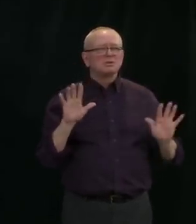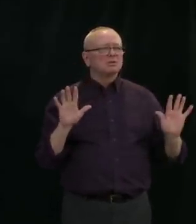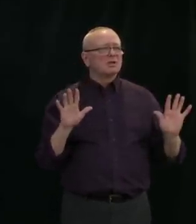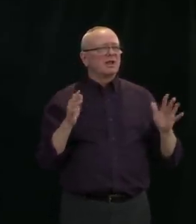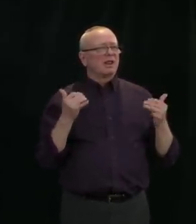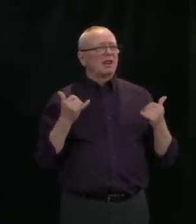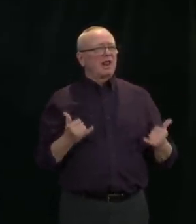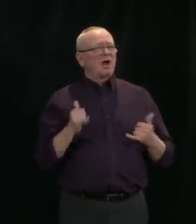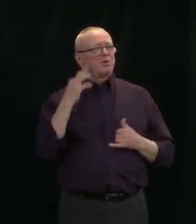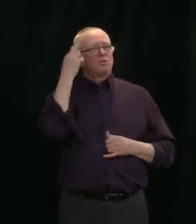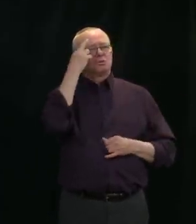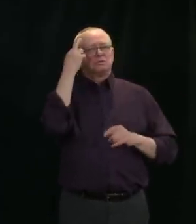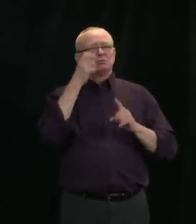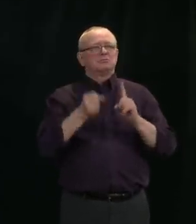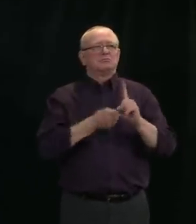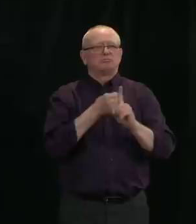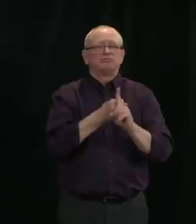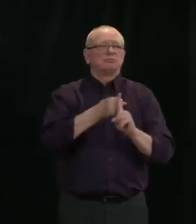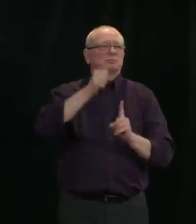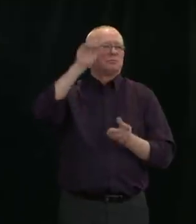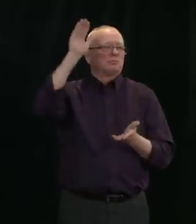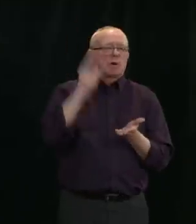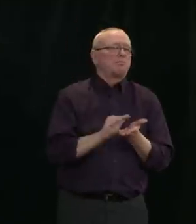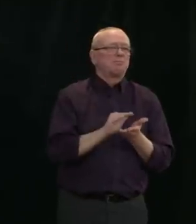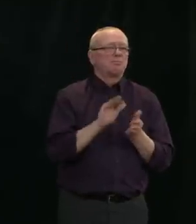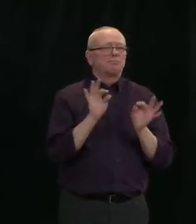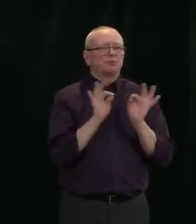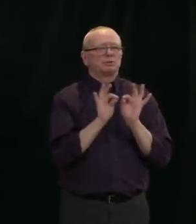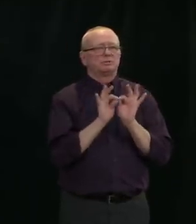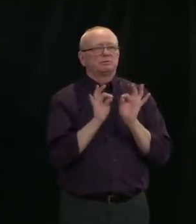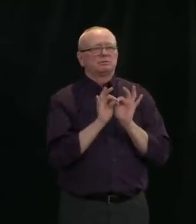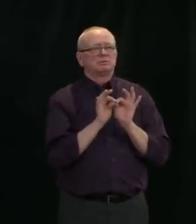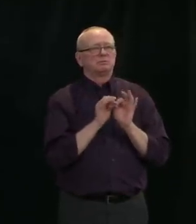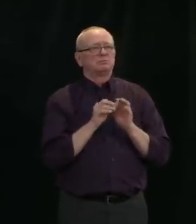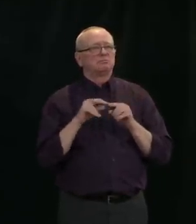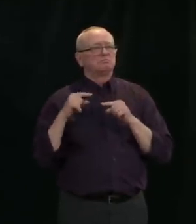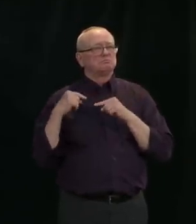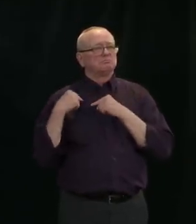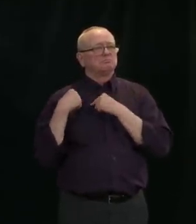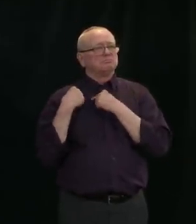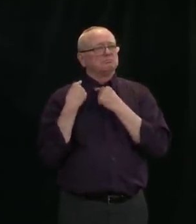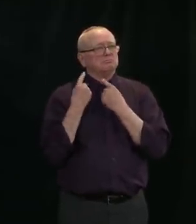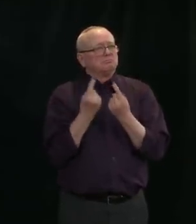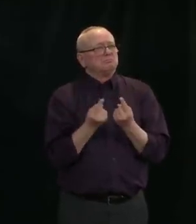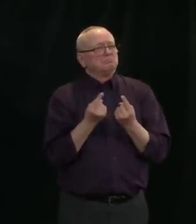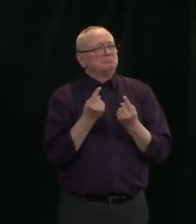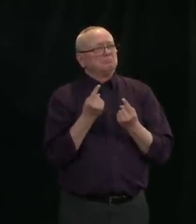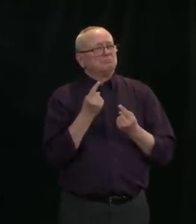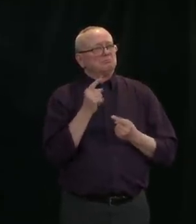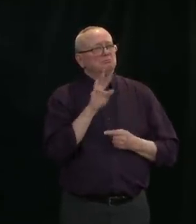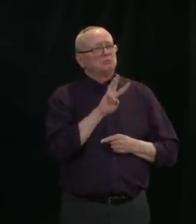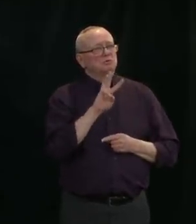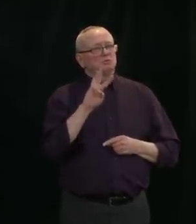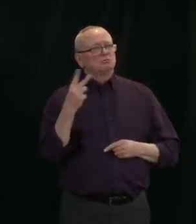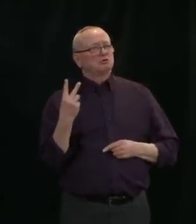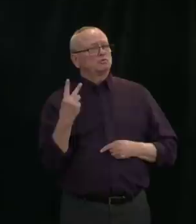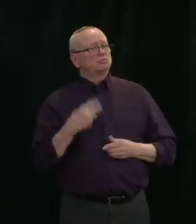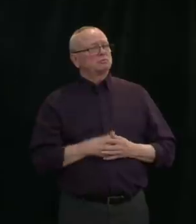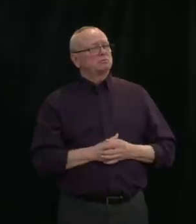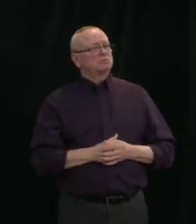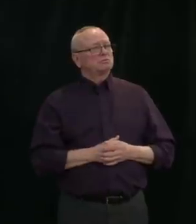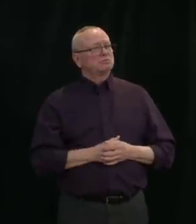real terms since the Second World War. And which poses a